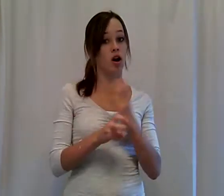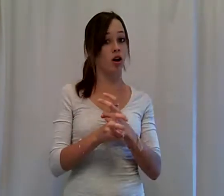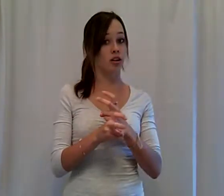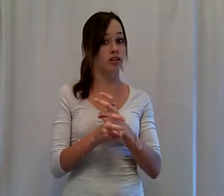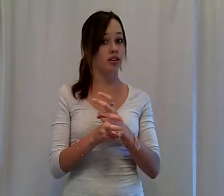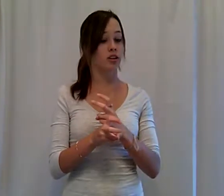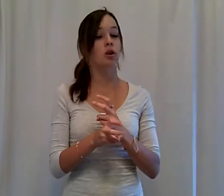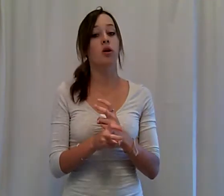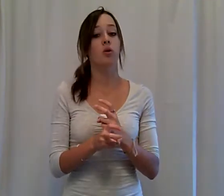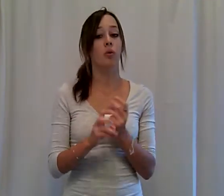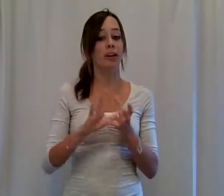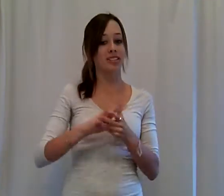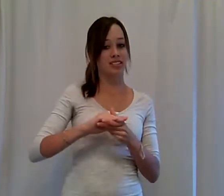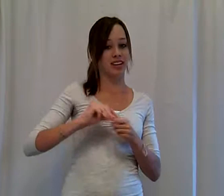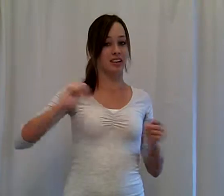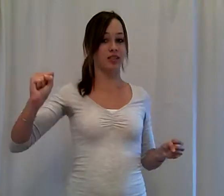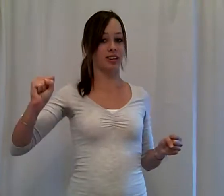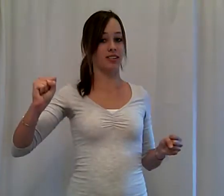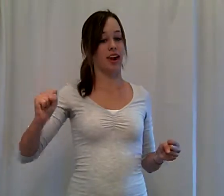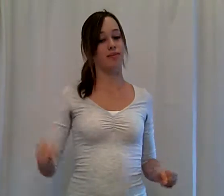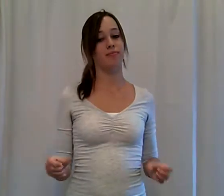hard. Waist is kind of going like that.